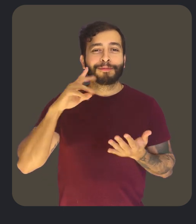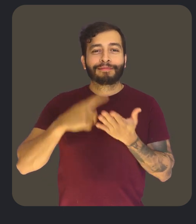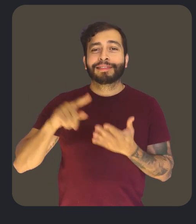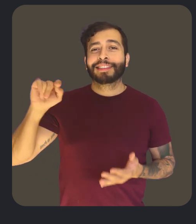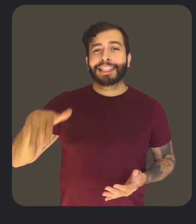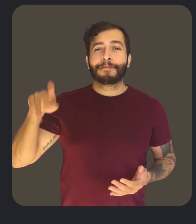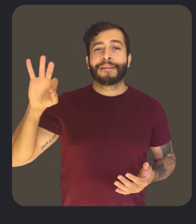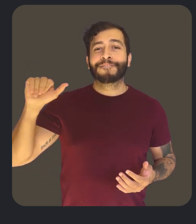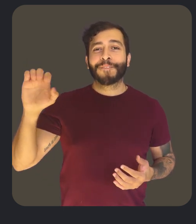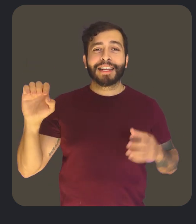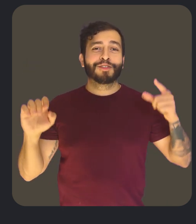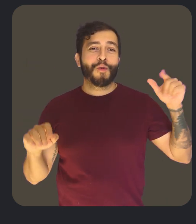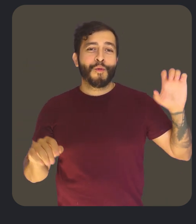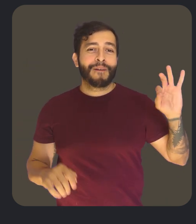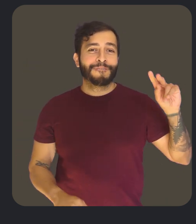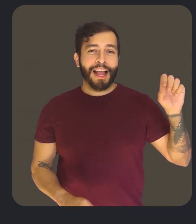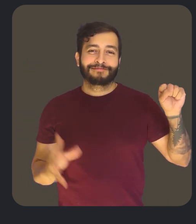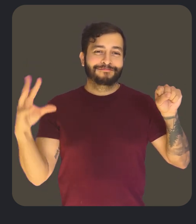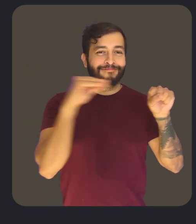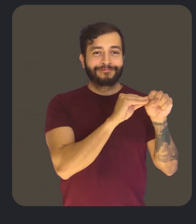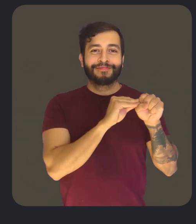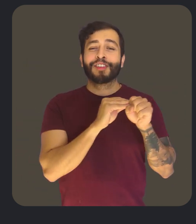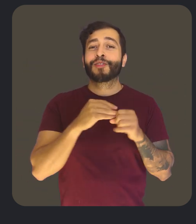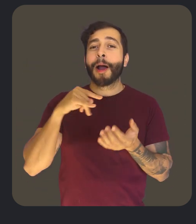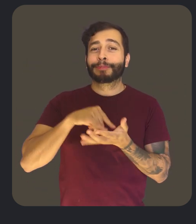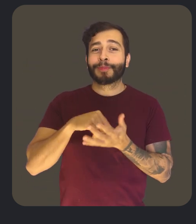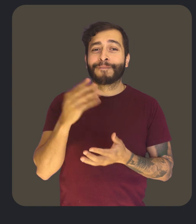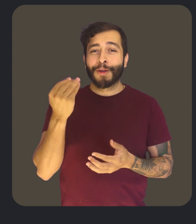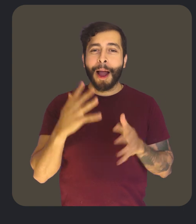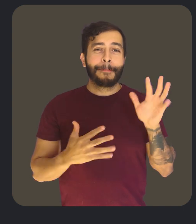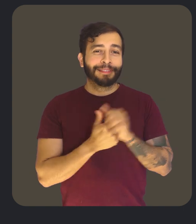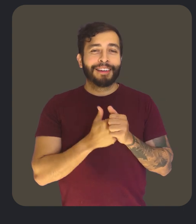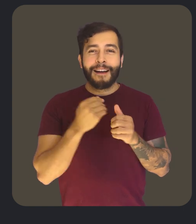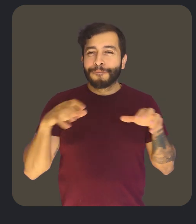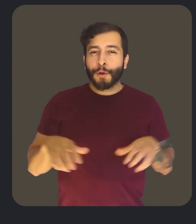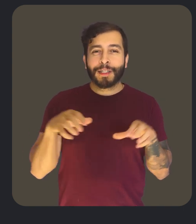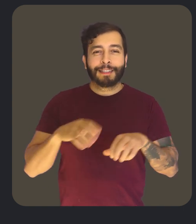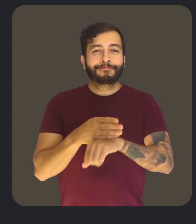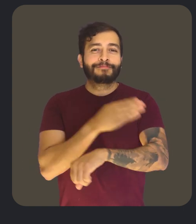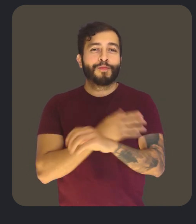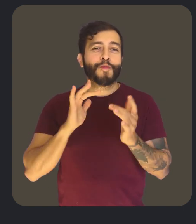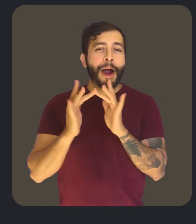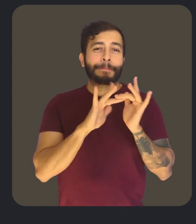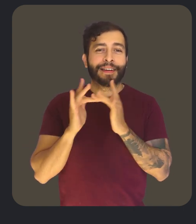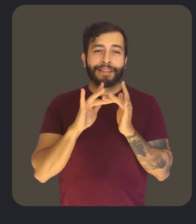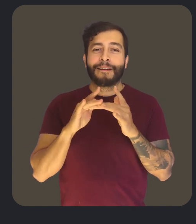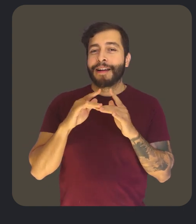this episode, we'll talk about new typefaces in Google fonts, updates to Android 14, our efforts to improve accessibility on the web,